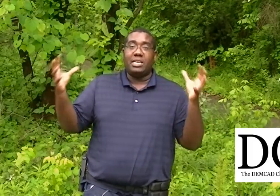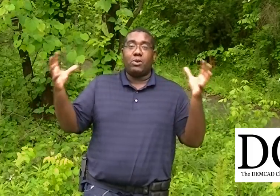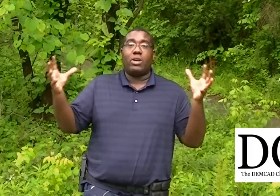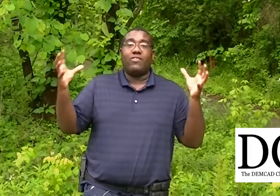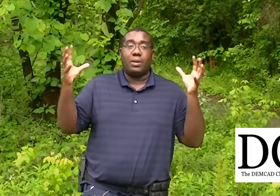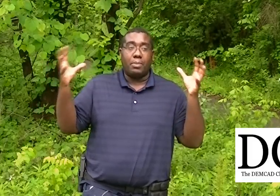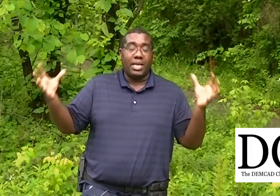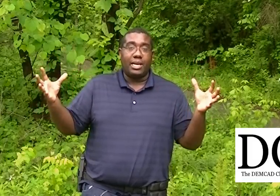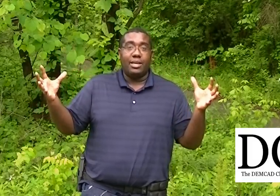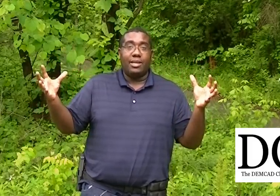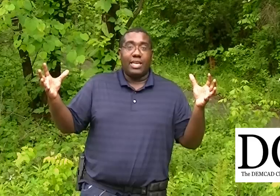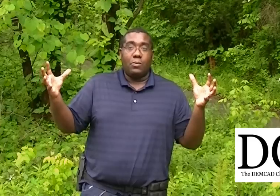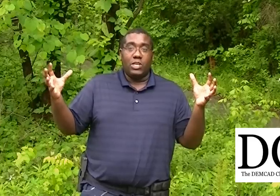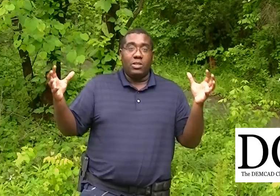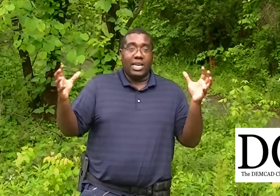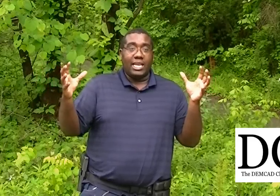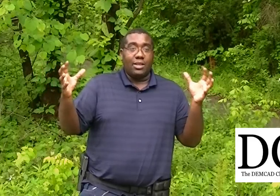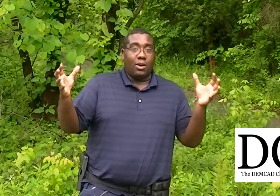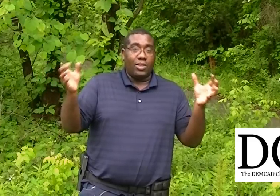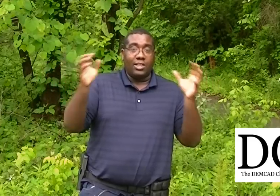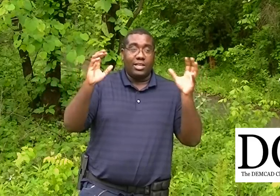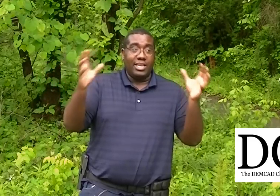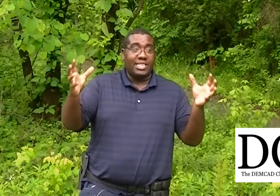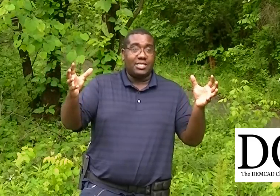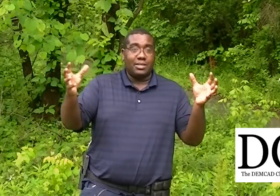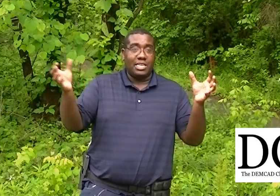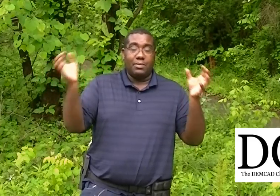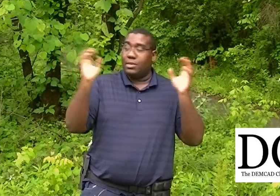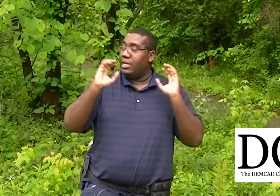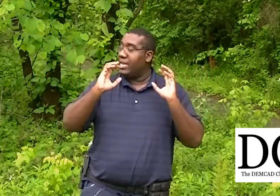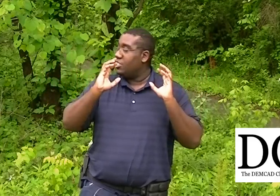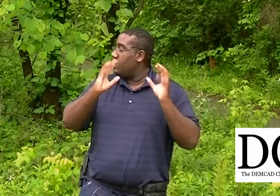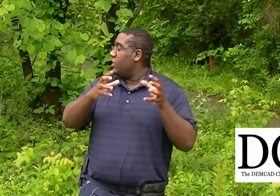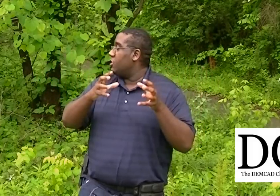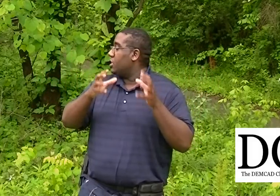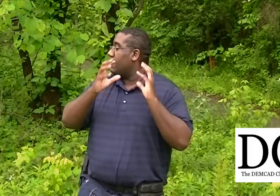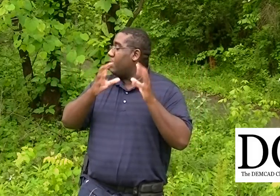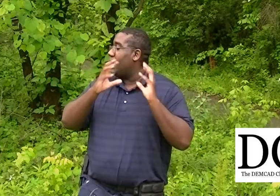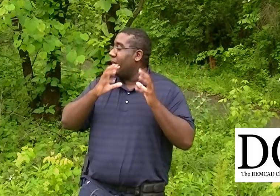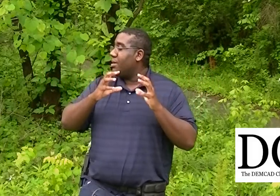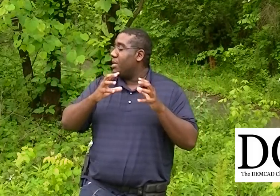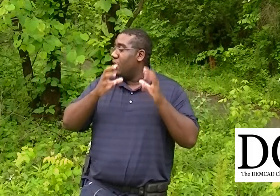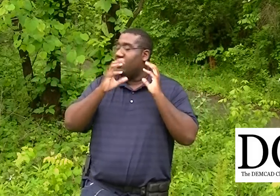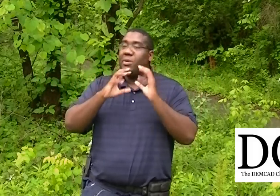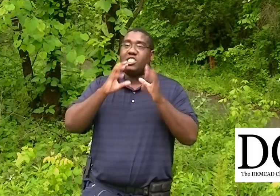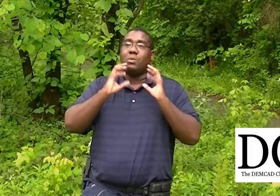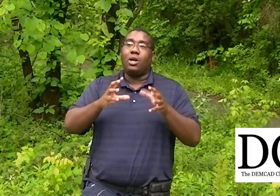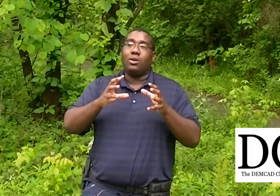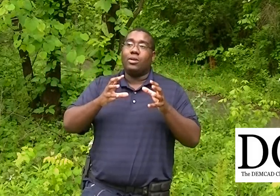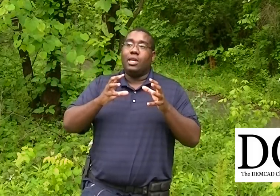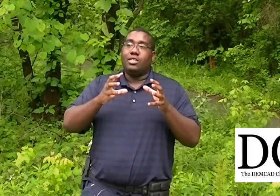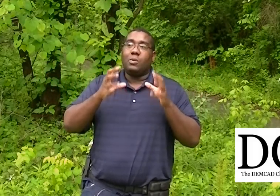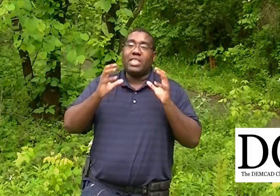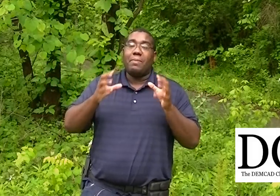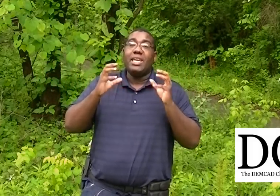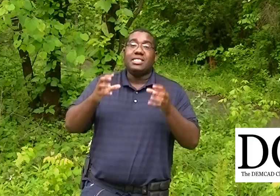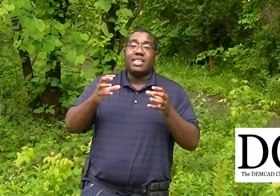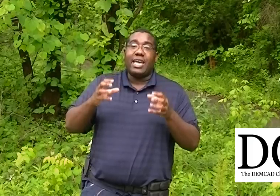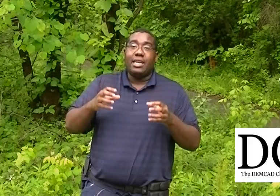demographic block that when you look at all the next generations that come up behind them, they're much smaller. So what that means is that